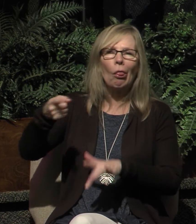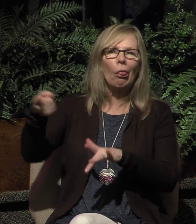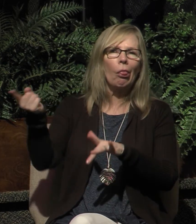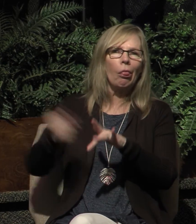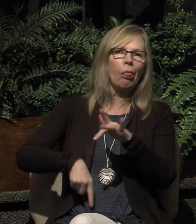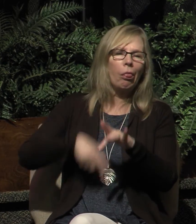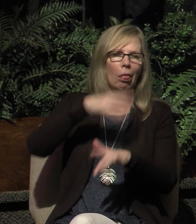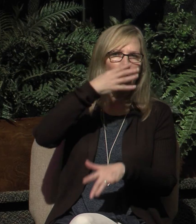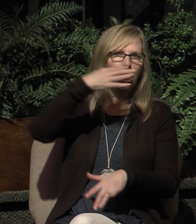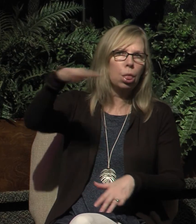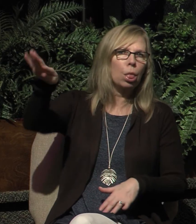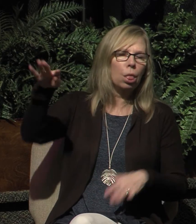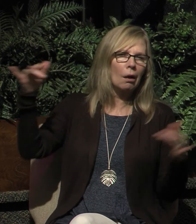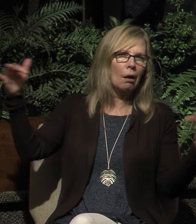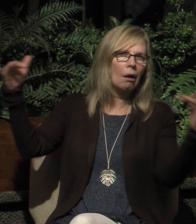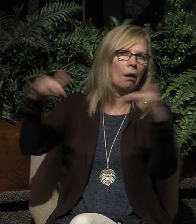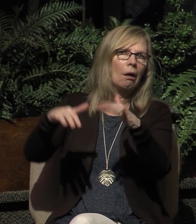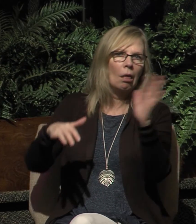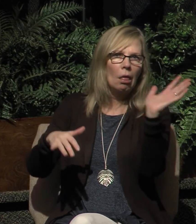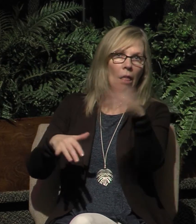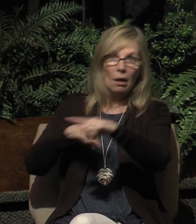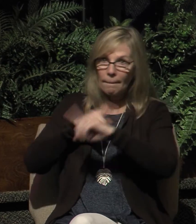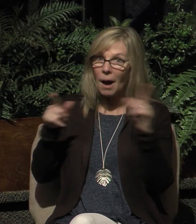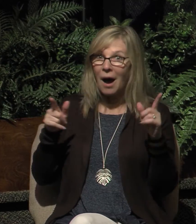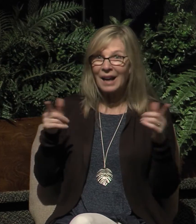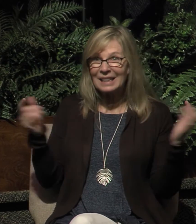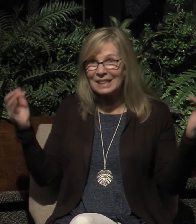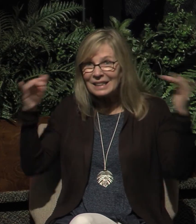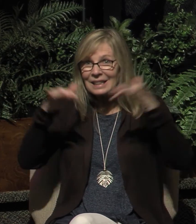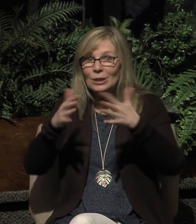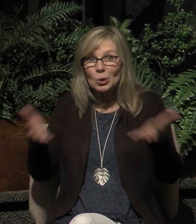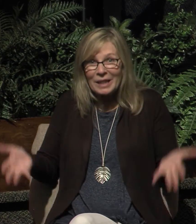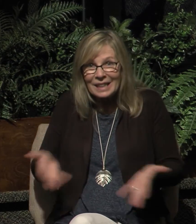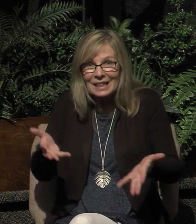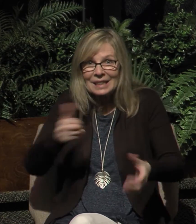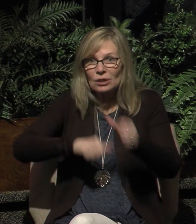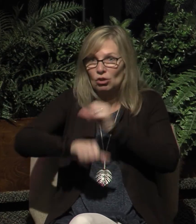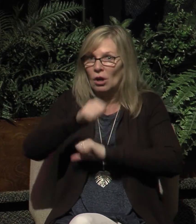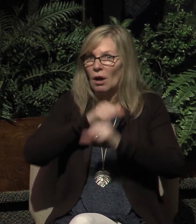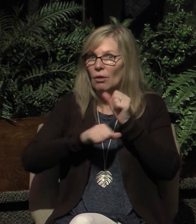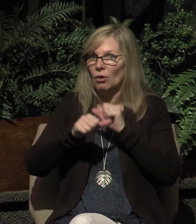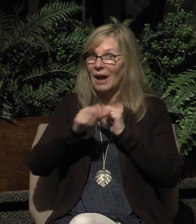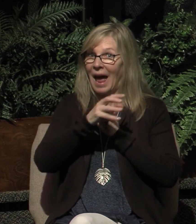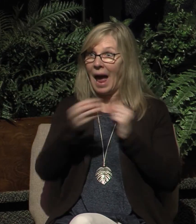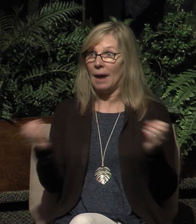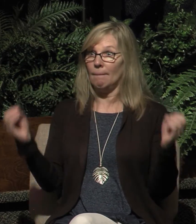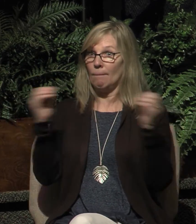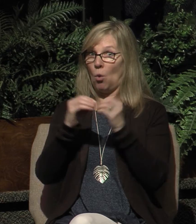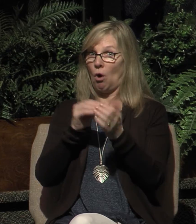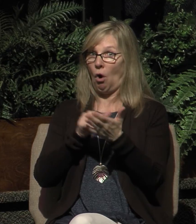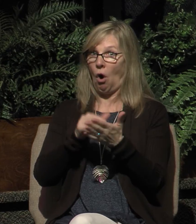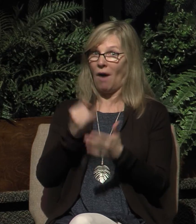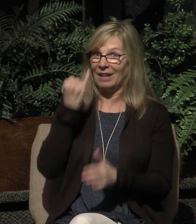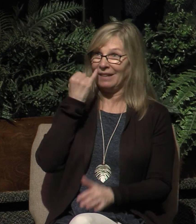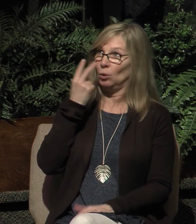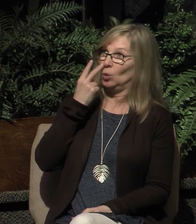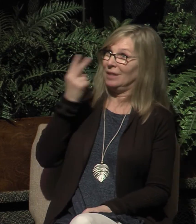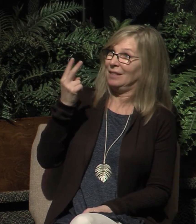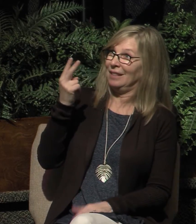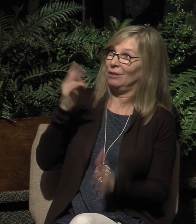some but encouraging one another and all the more as you see the day drawing near. Now what the writer is telling these people is that in light of